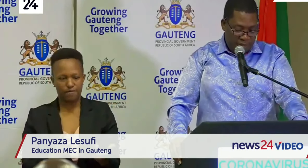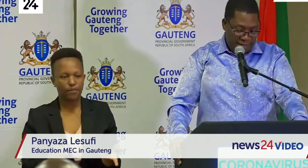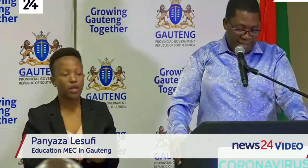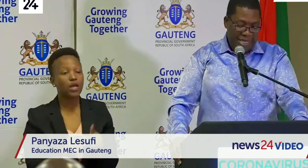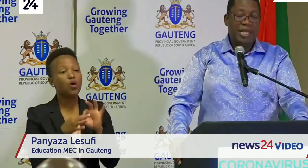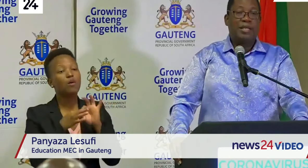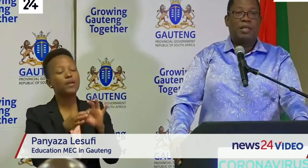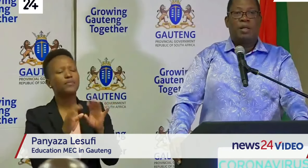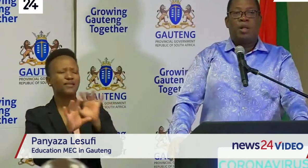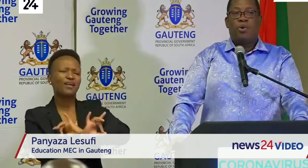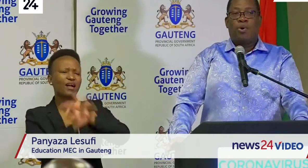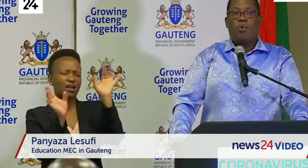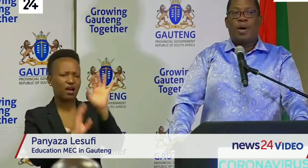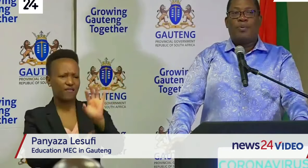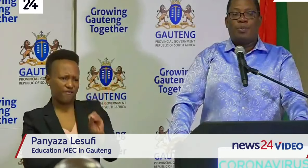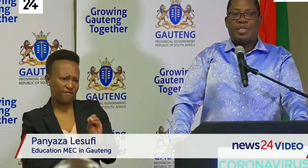commitment is to